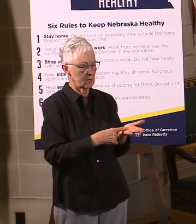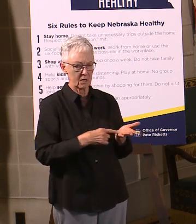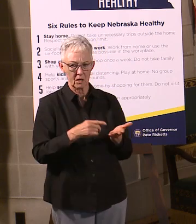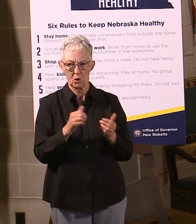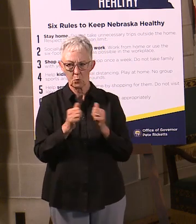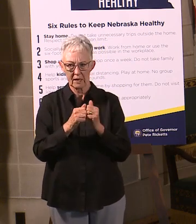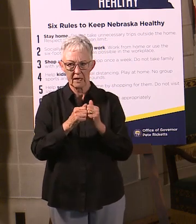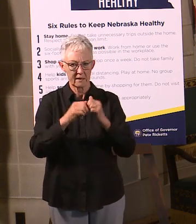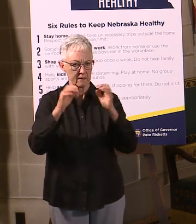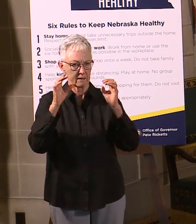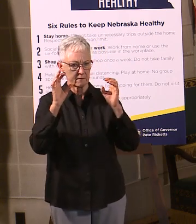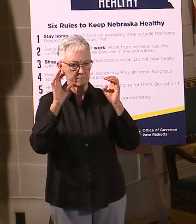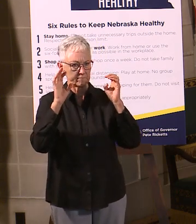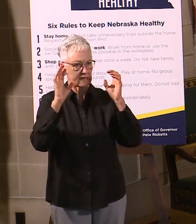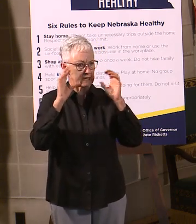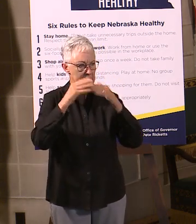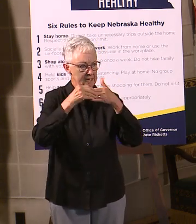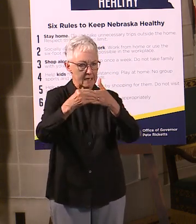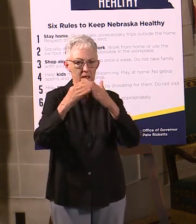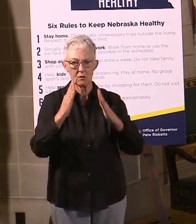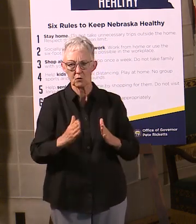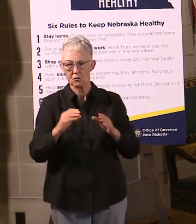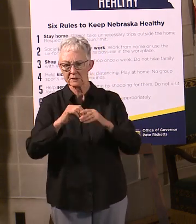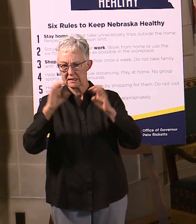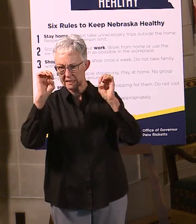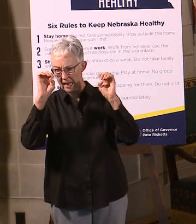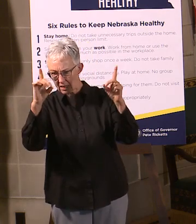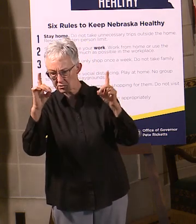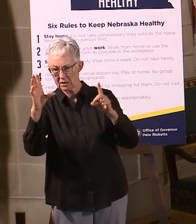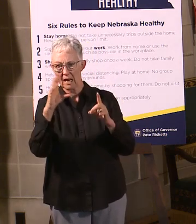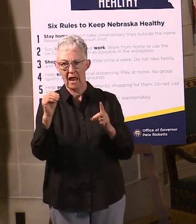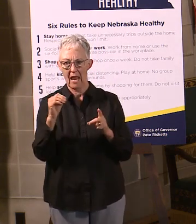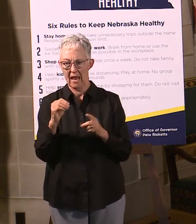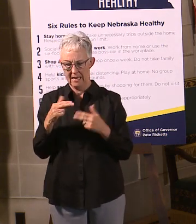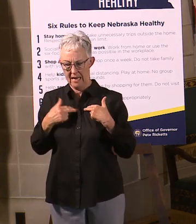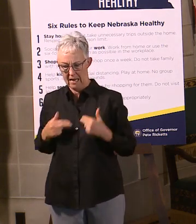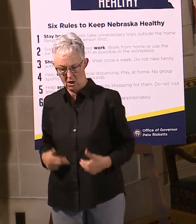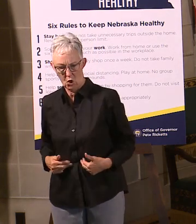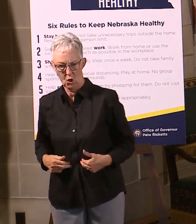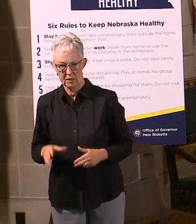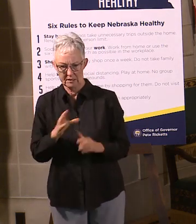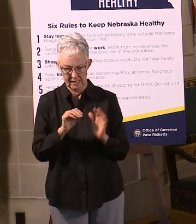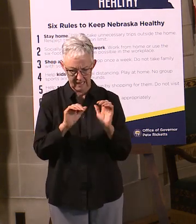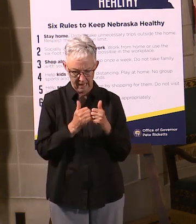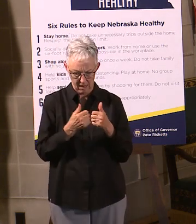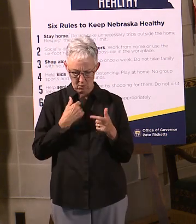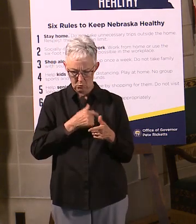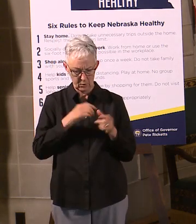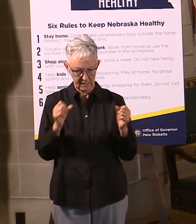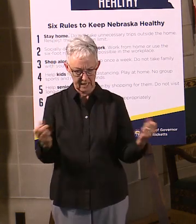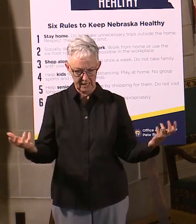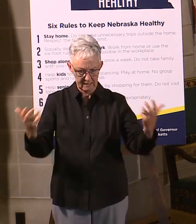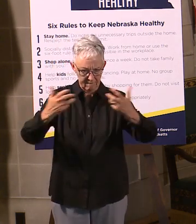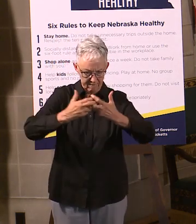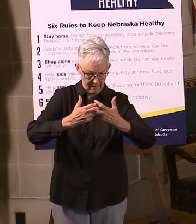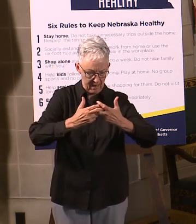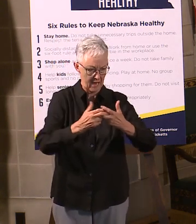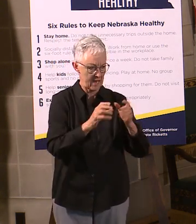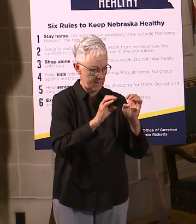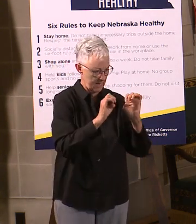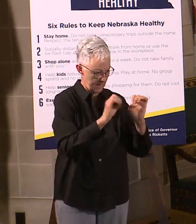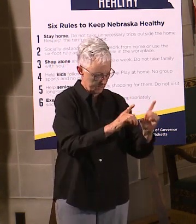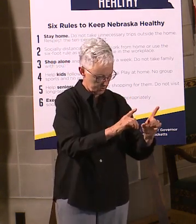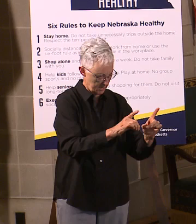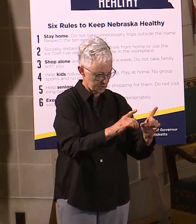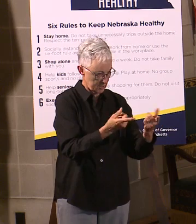me, both in the education field and certainly the public health field, to talk about what really works and put resources there that are going to help guide local decision